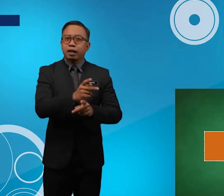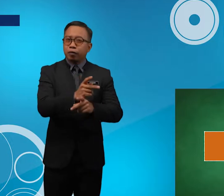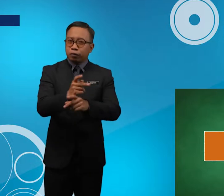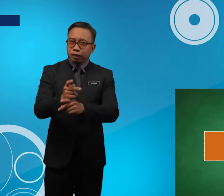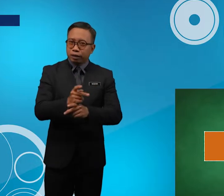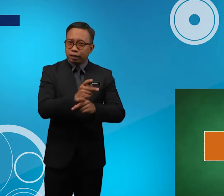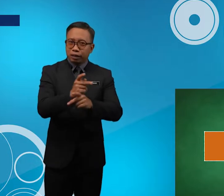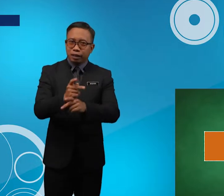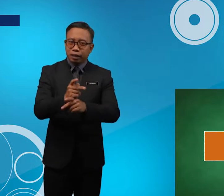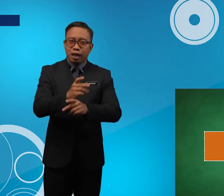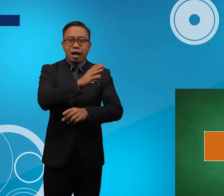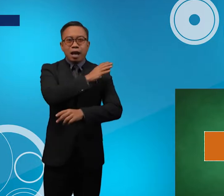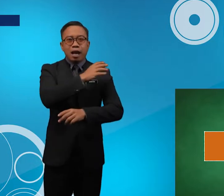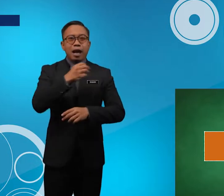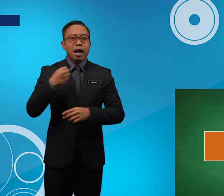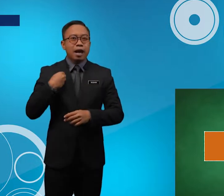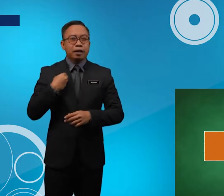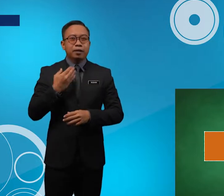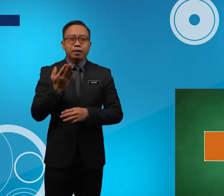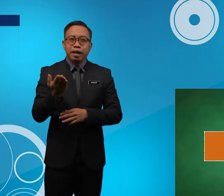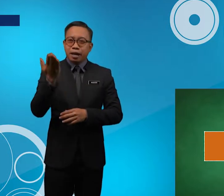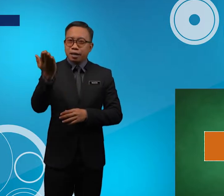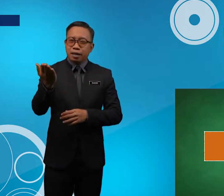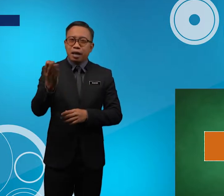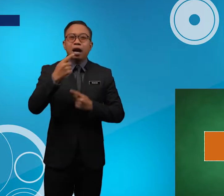Carefully And Then Answer